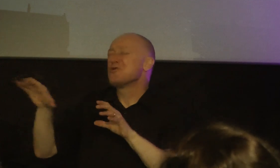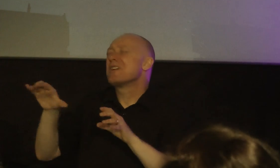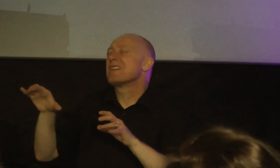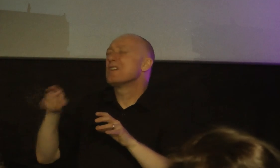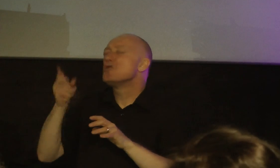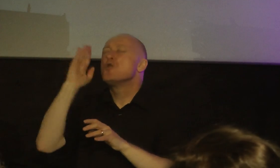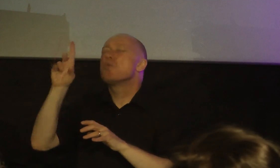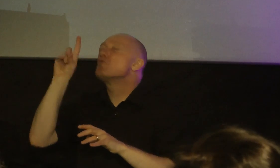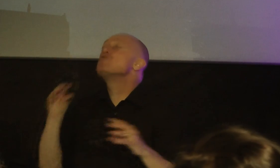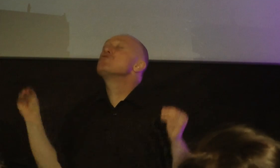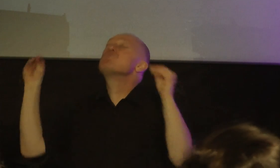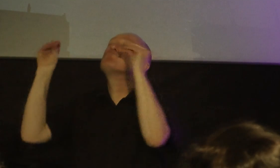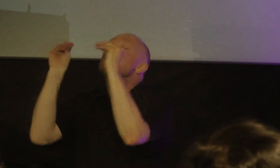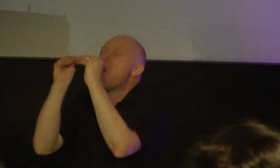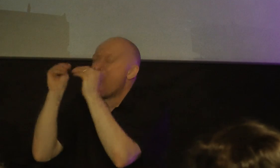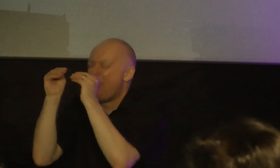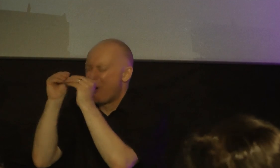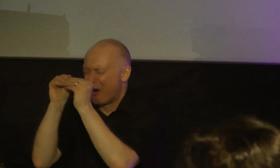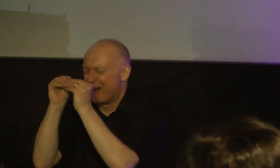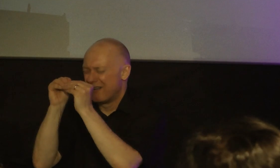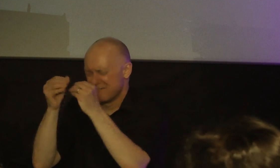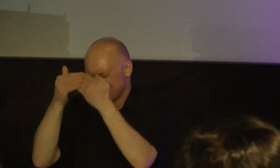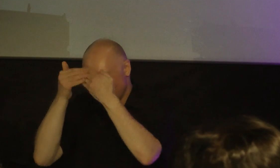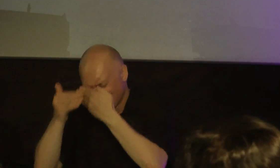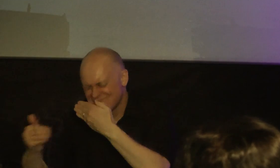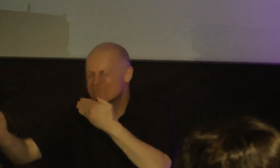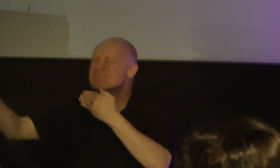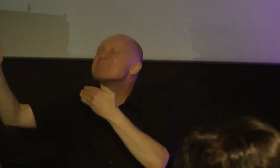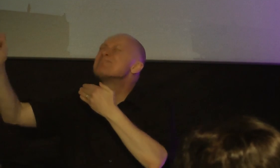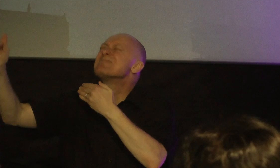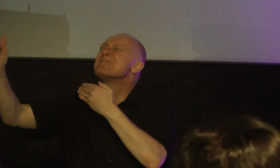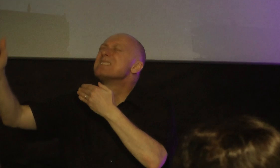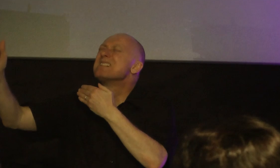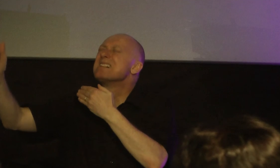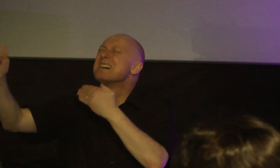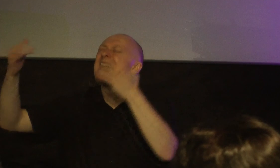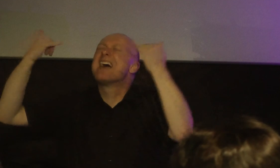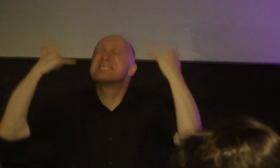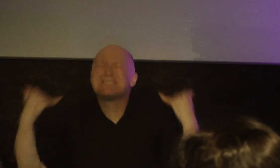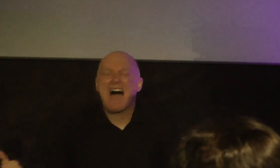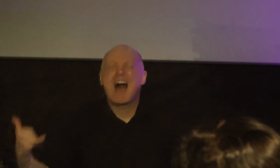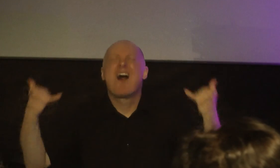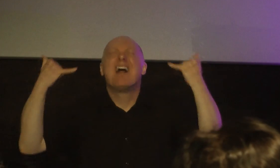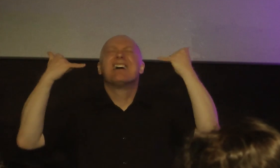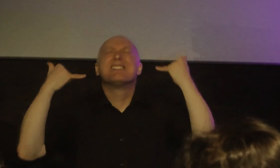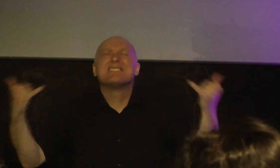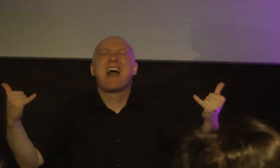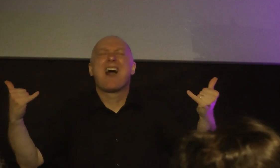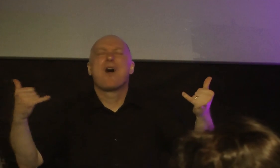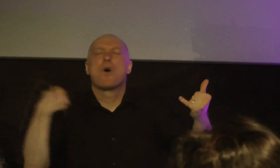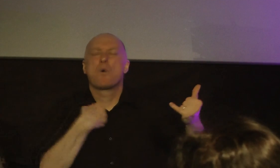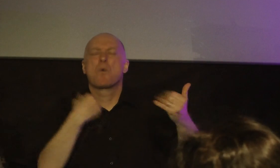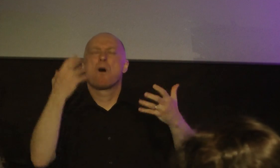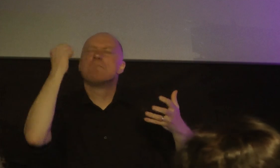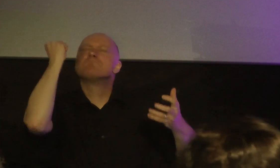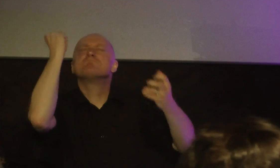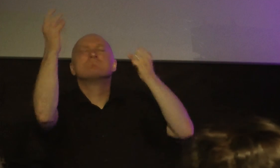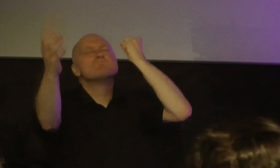it even more this day forward and now and now we lift up our voices to you in worship